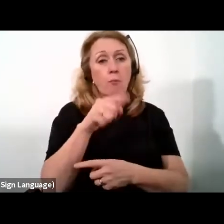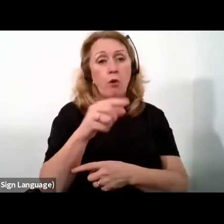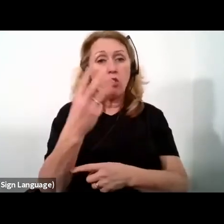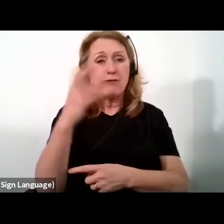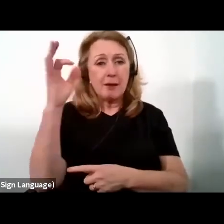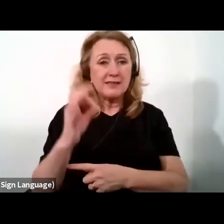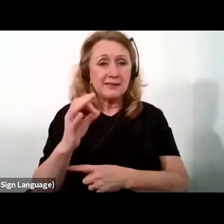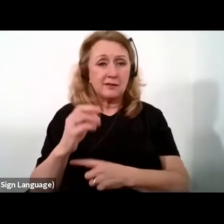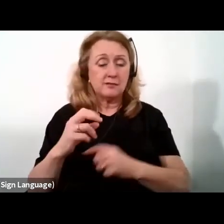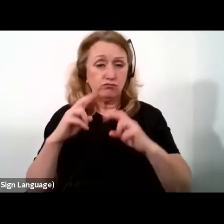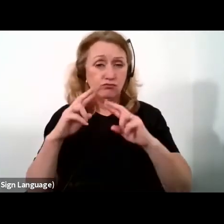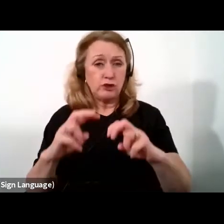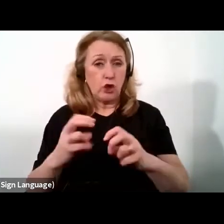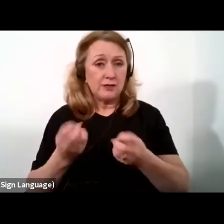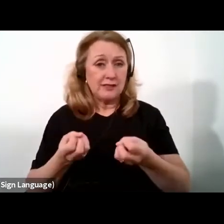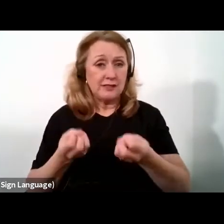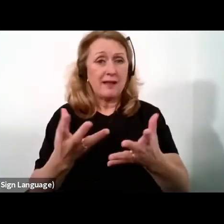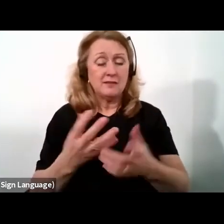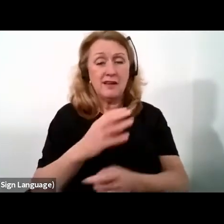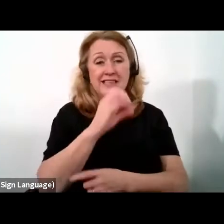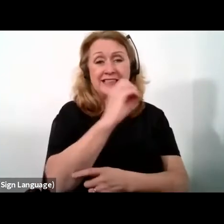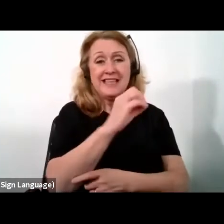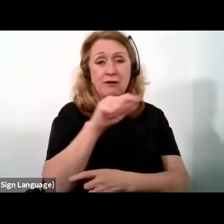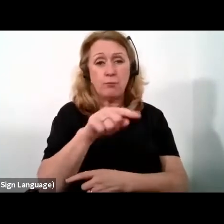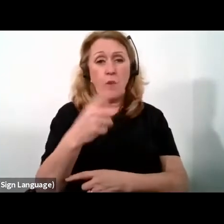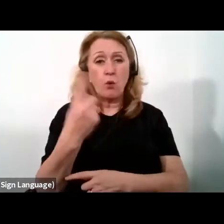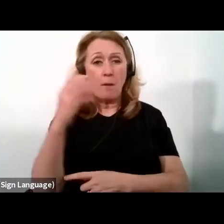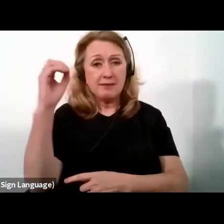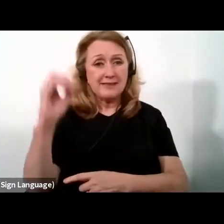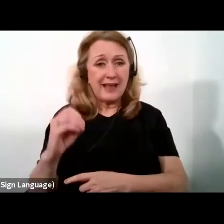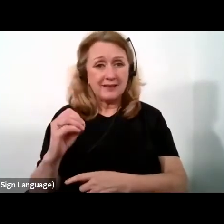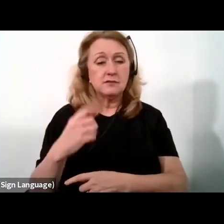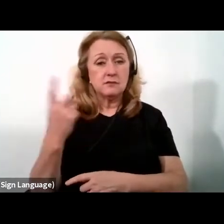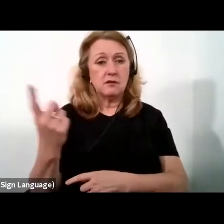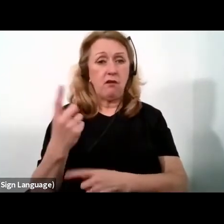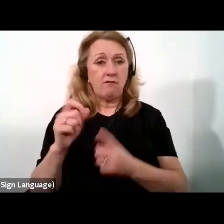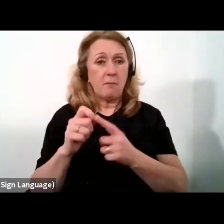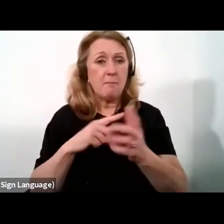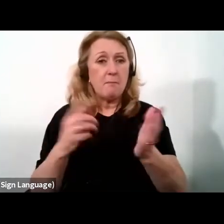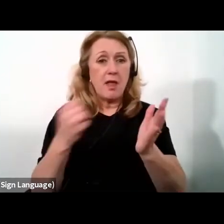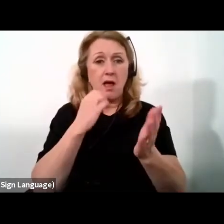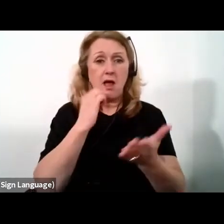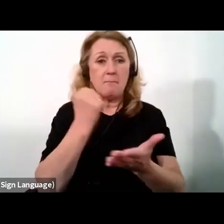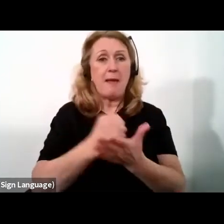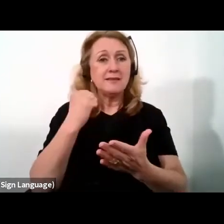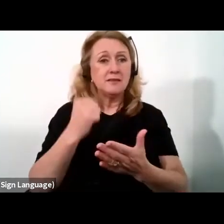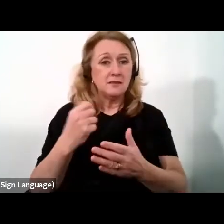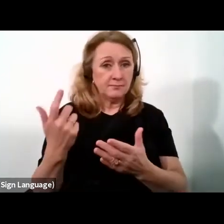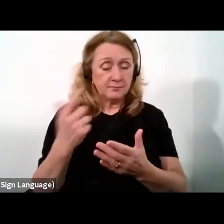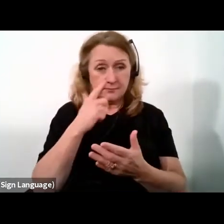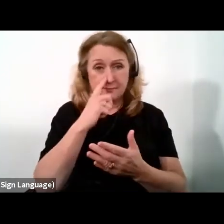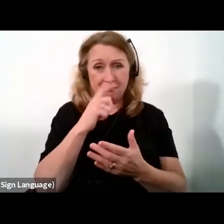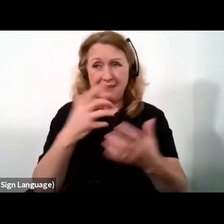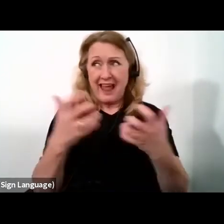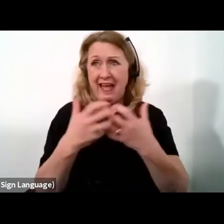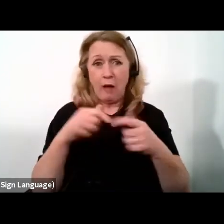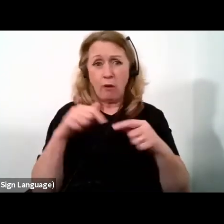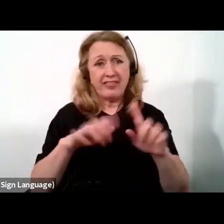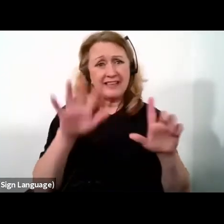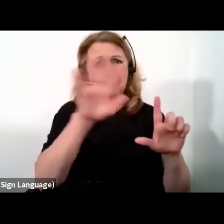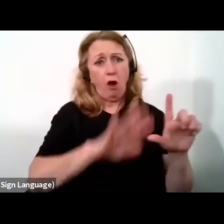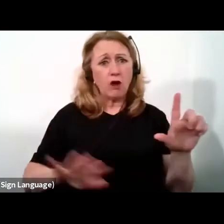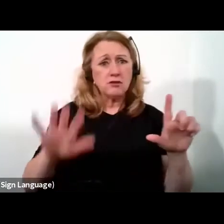research spending, and 0.1% of patents. How can a continent